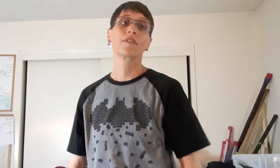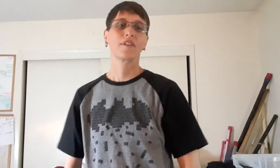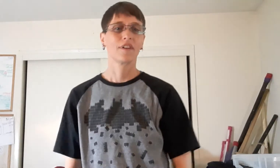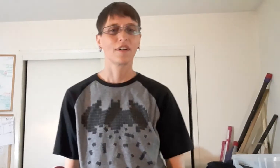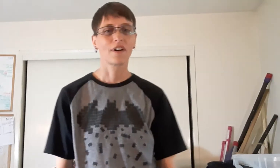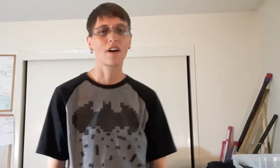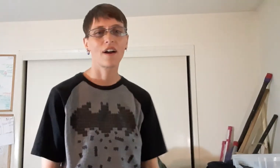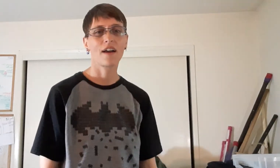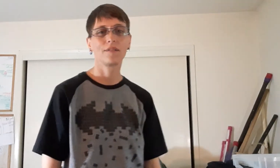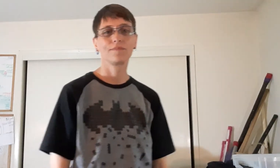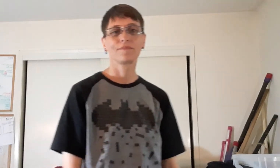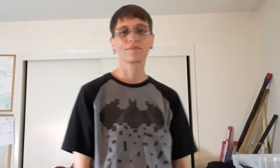All right.